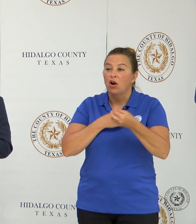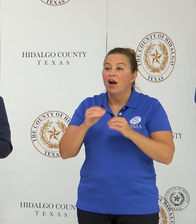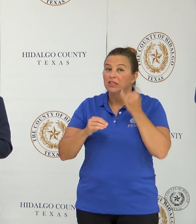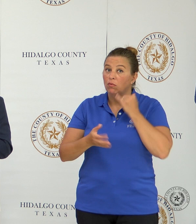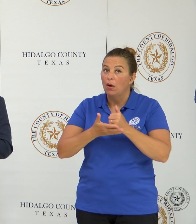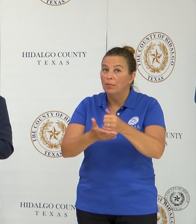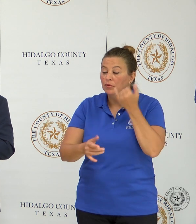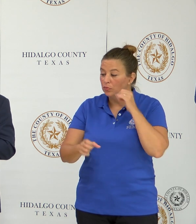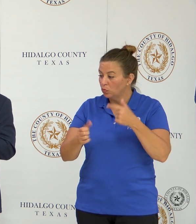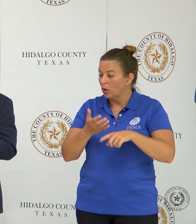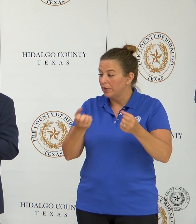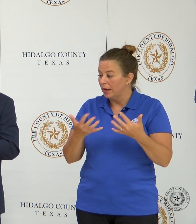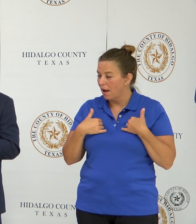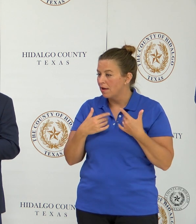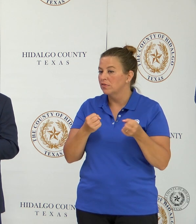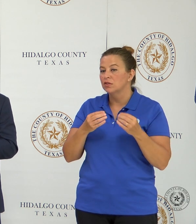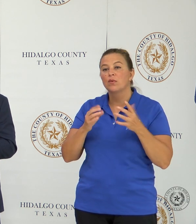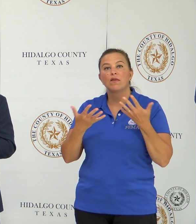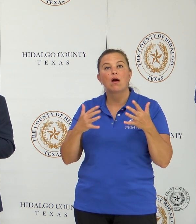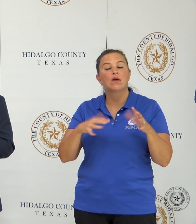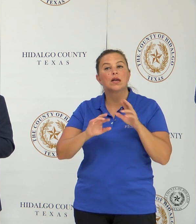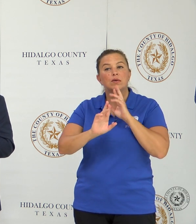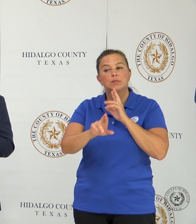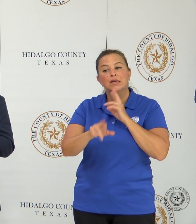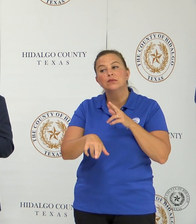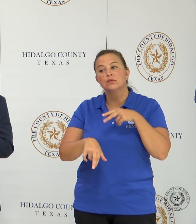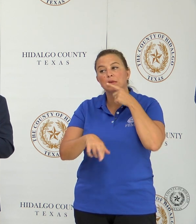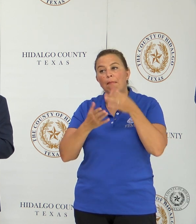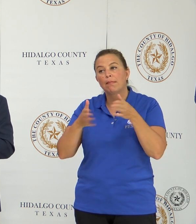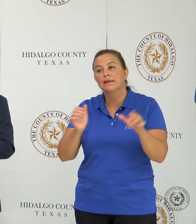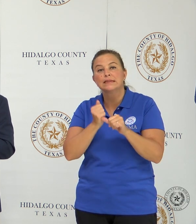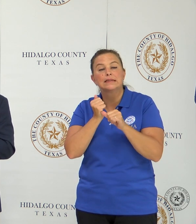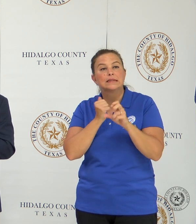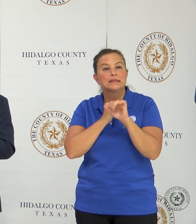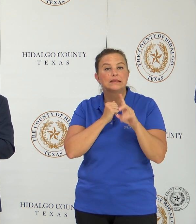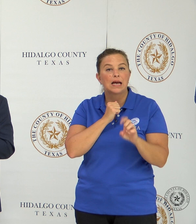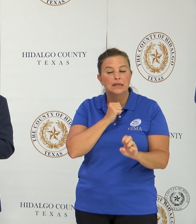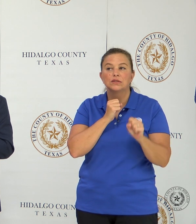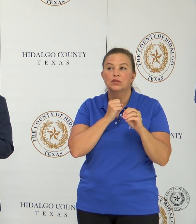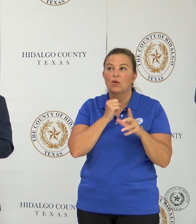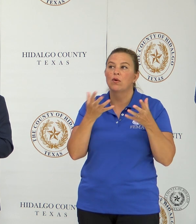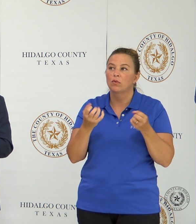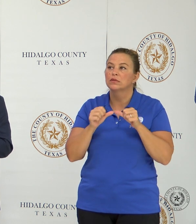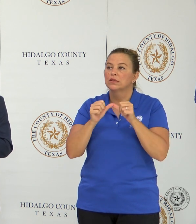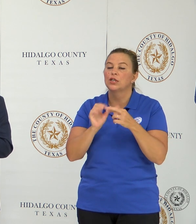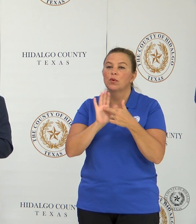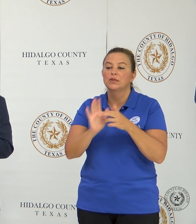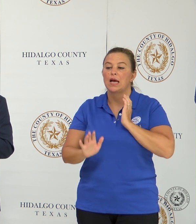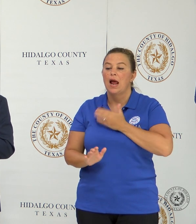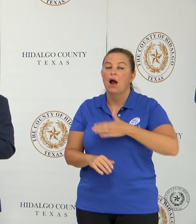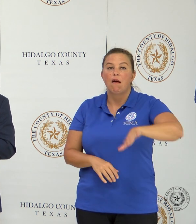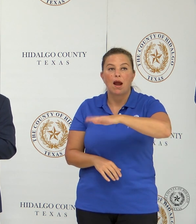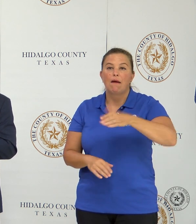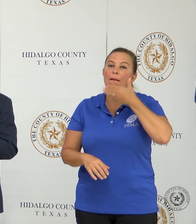our post-storm assessment. We have already responded to the public assistance side and will continue to move forward in representing our area in the